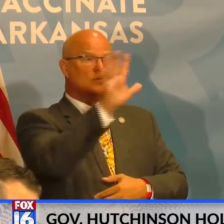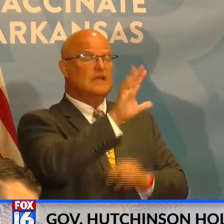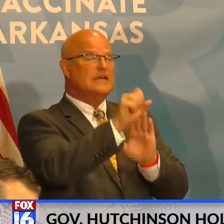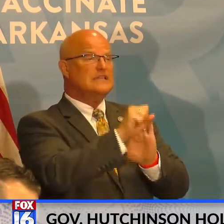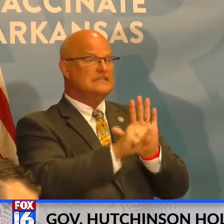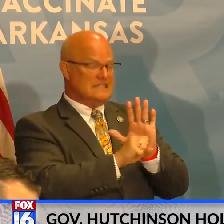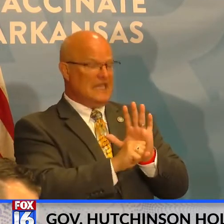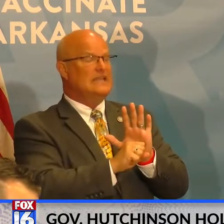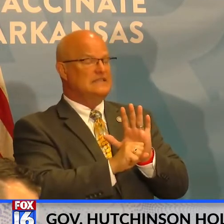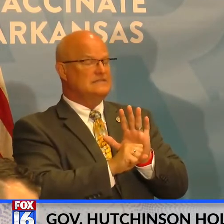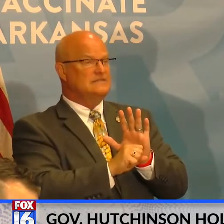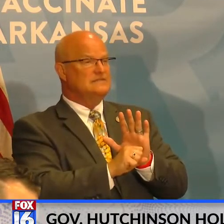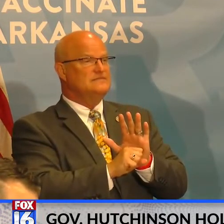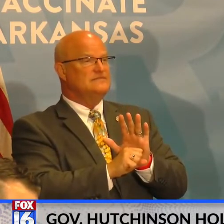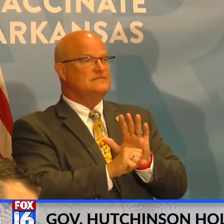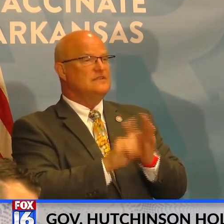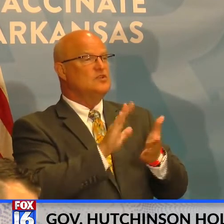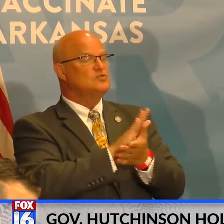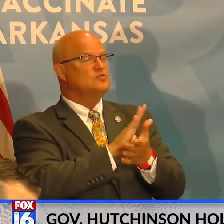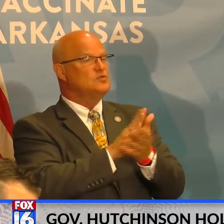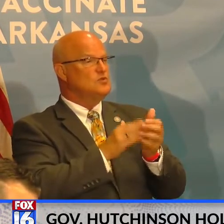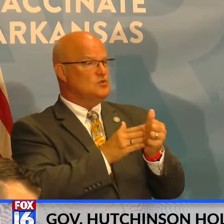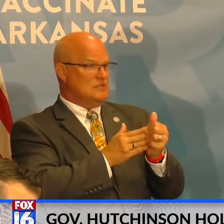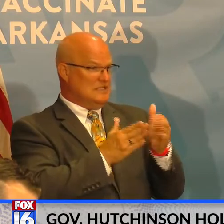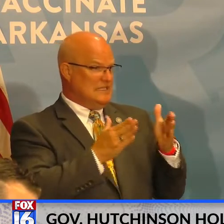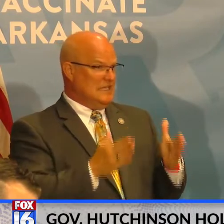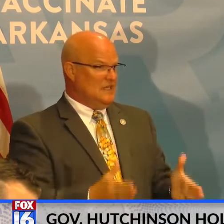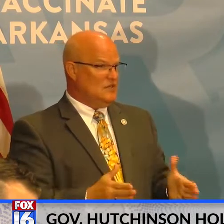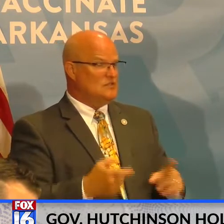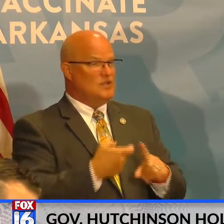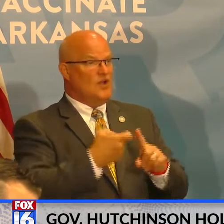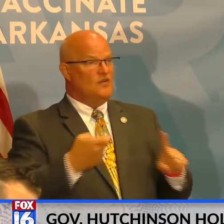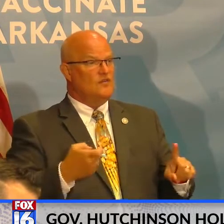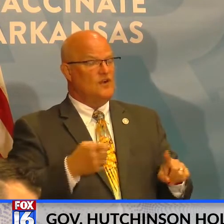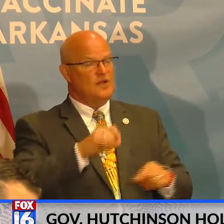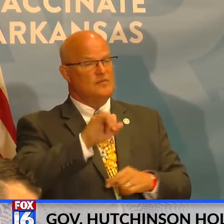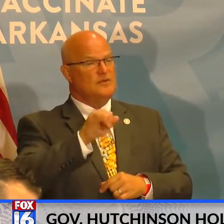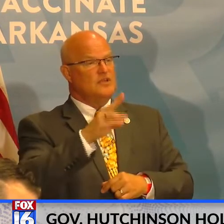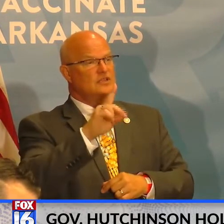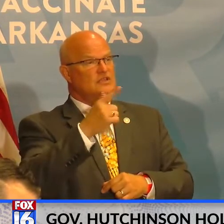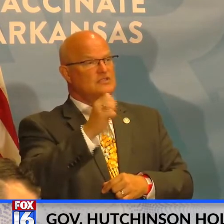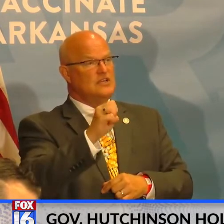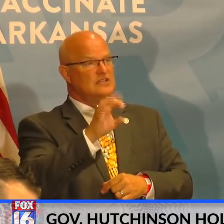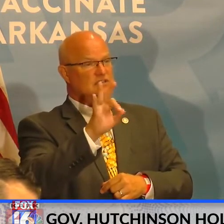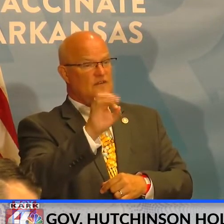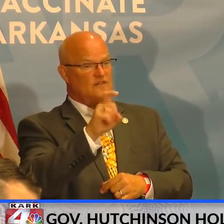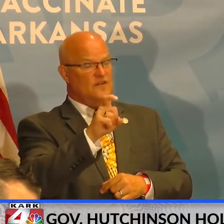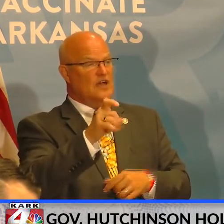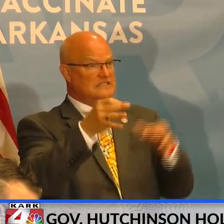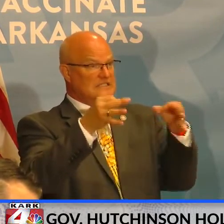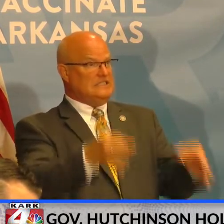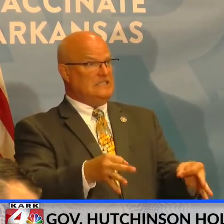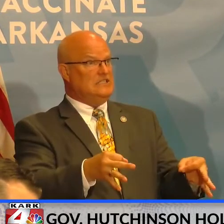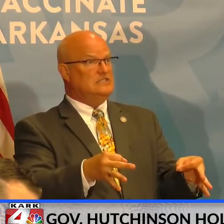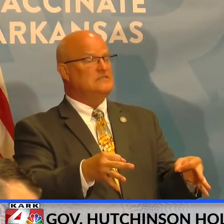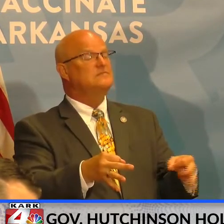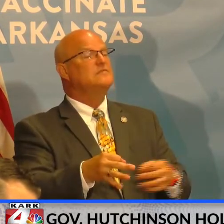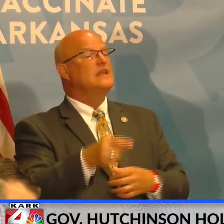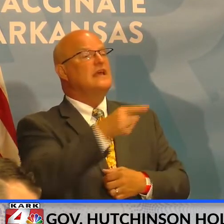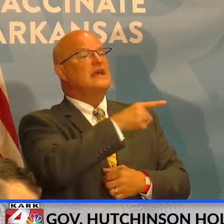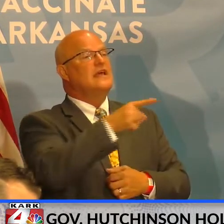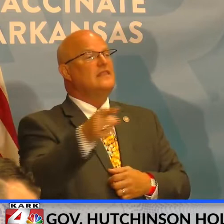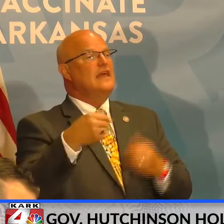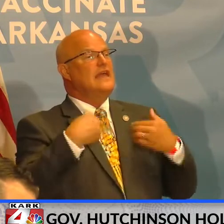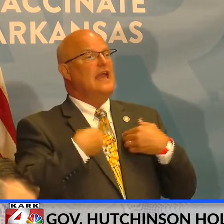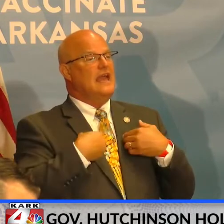across the state of Arkansas. As a result of Judge Fox's ruling, they have the opportunity